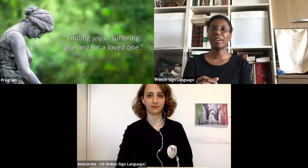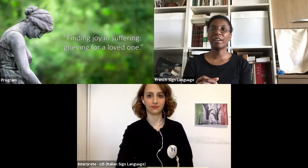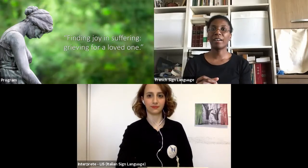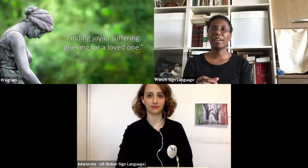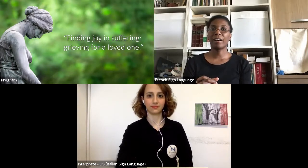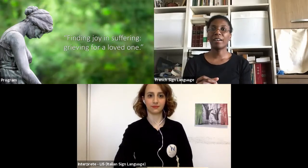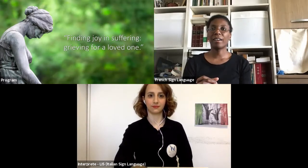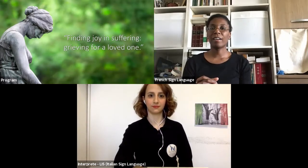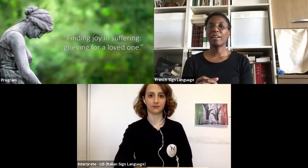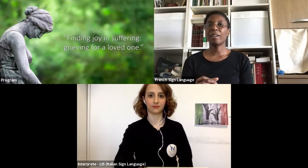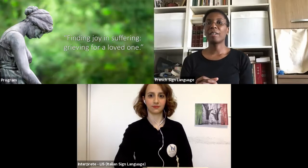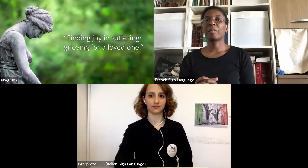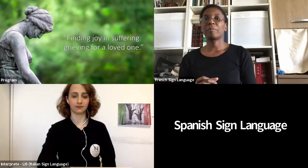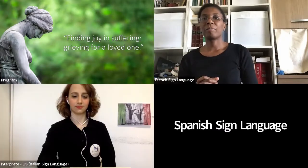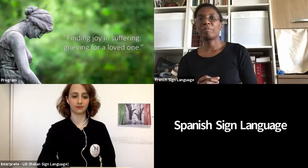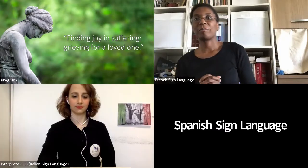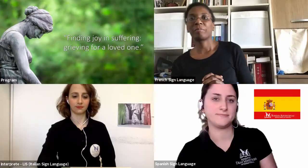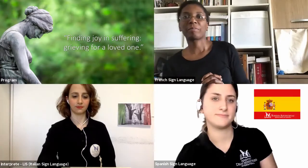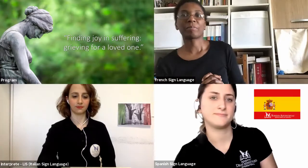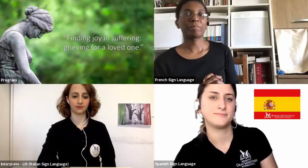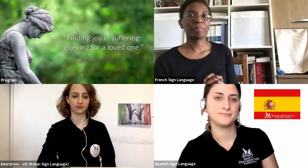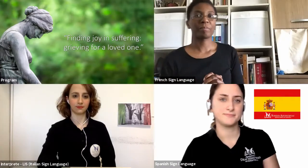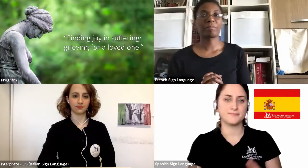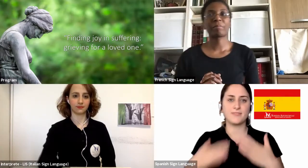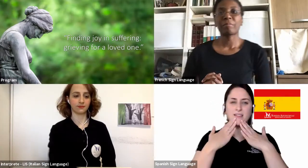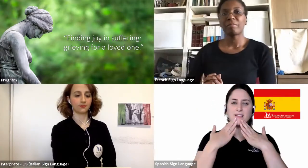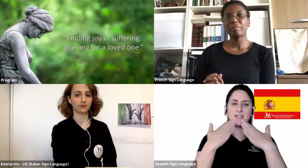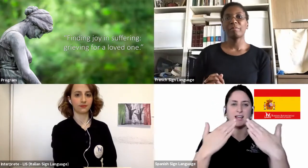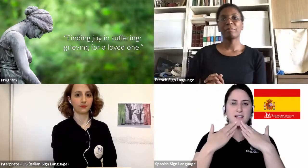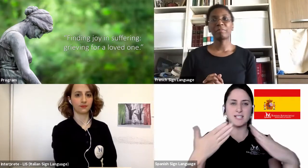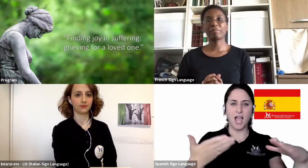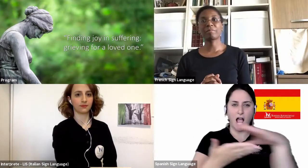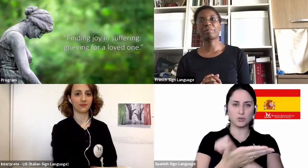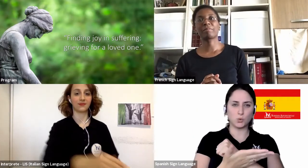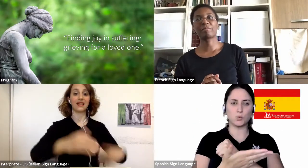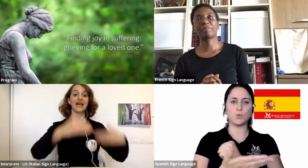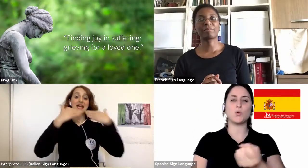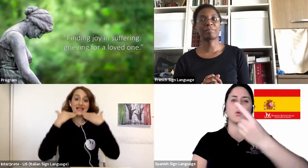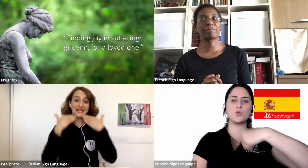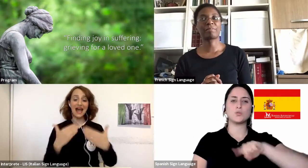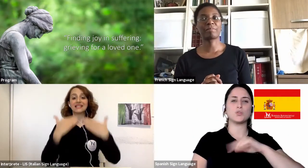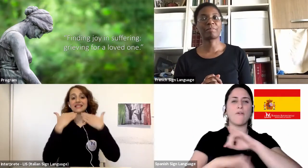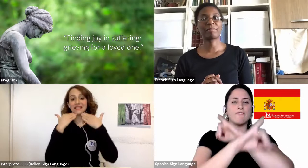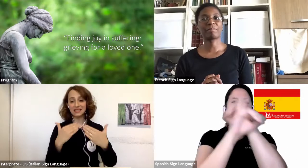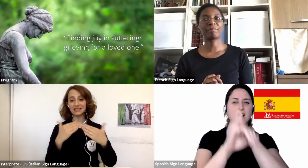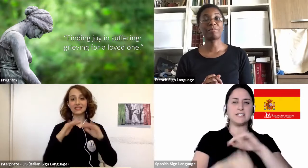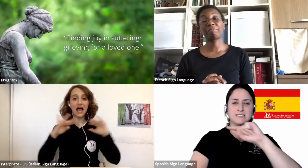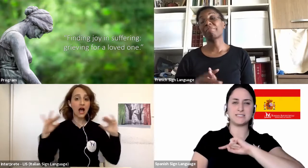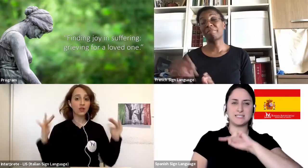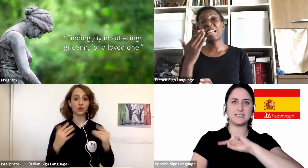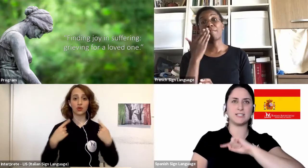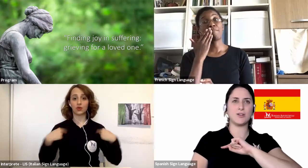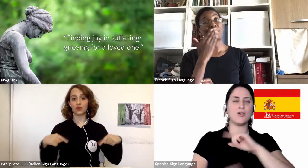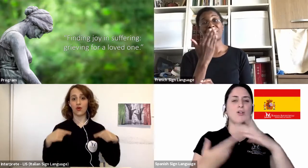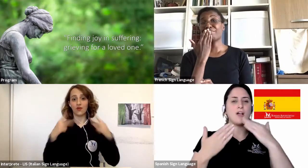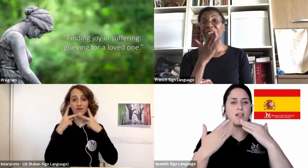Thank you, everyone. We're so glad to have you with us. It's been a very beneficial time for me, even